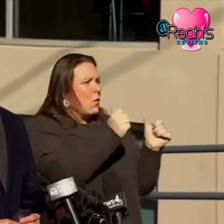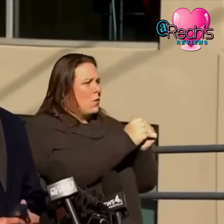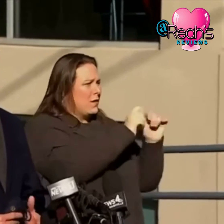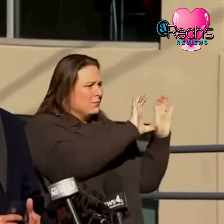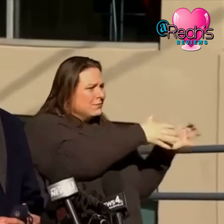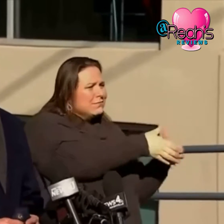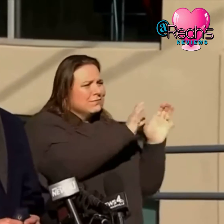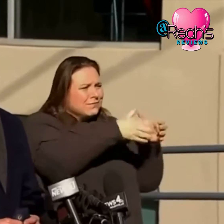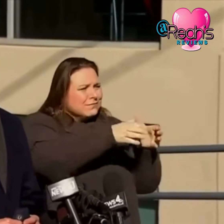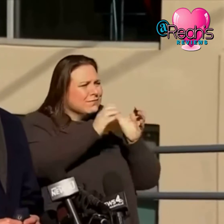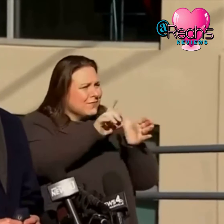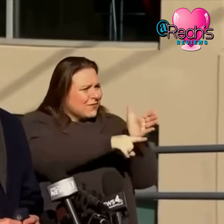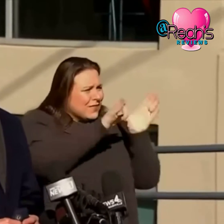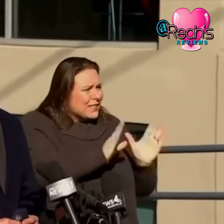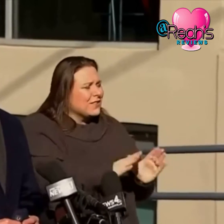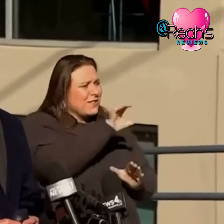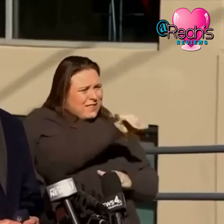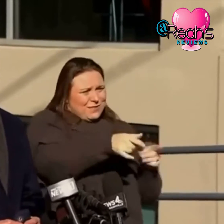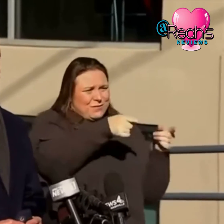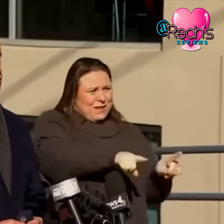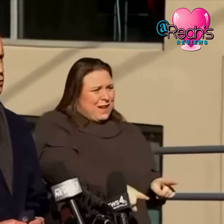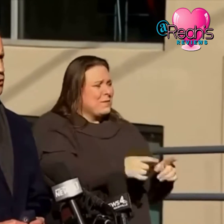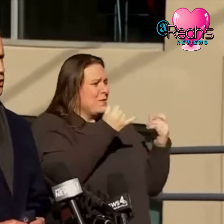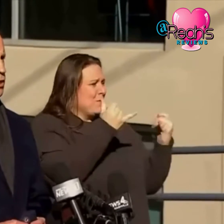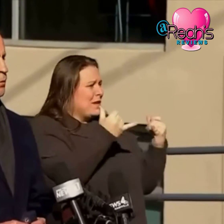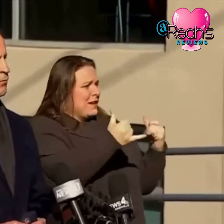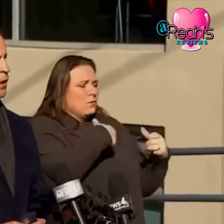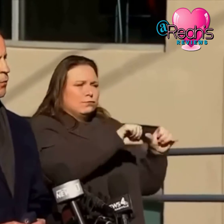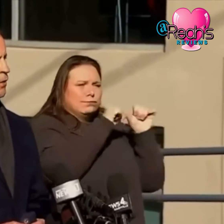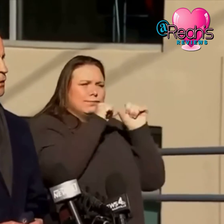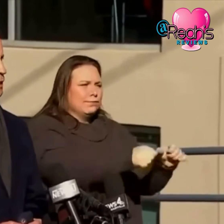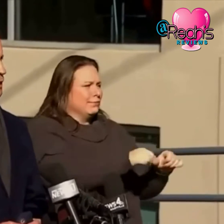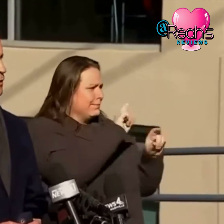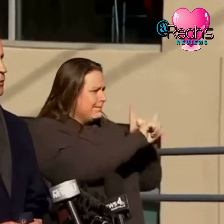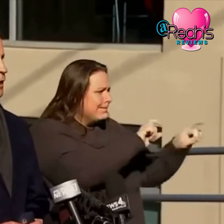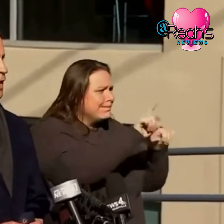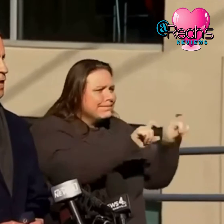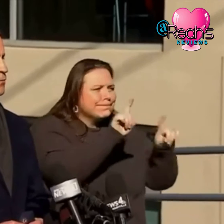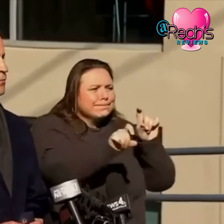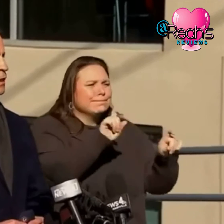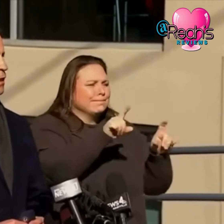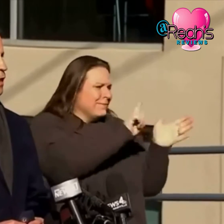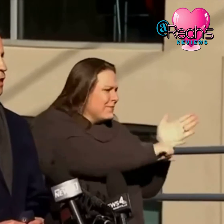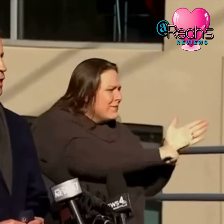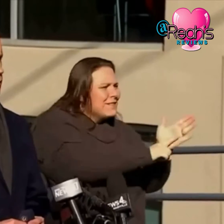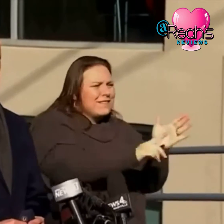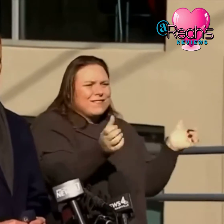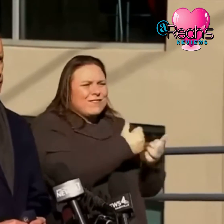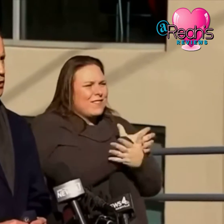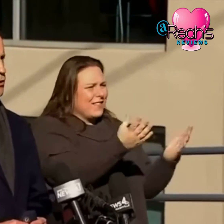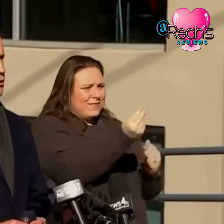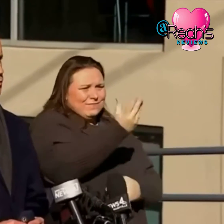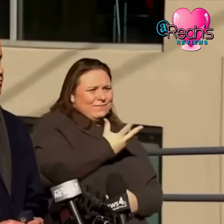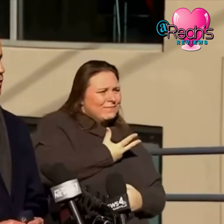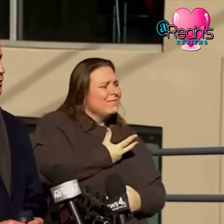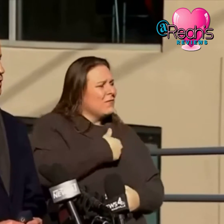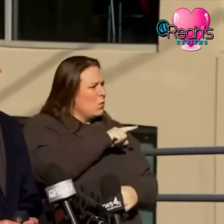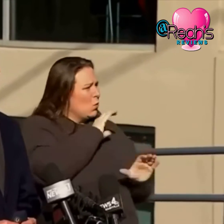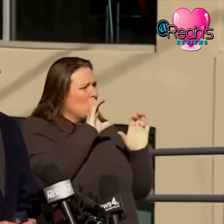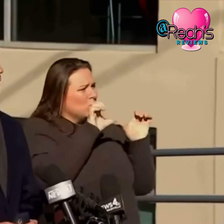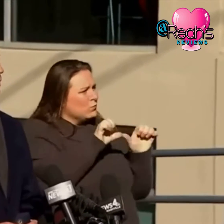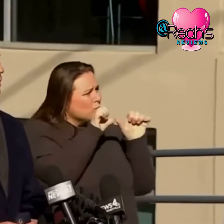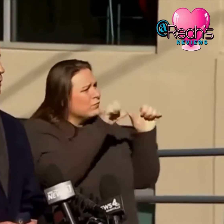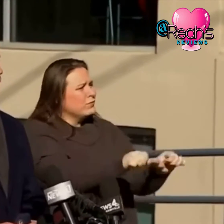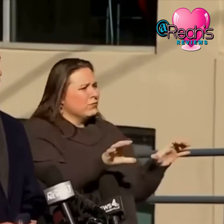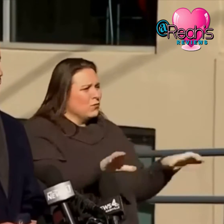that's the stage we're at in this investigation we are still continuing to follow every lead that we have and we will continue to do so